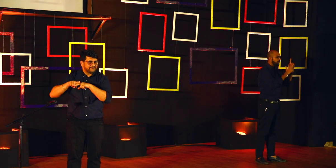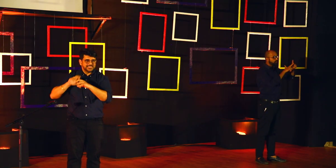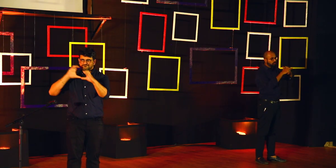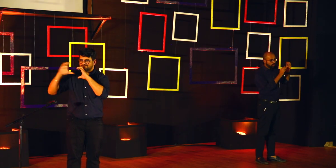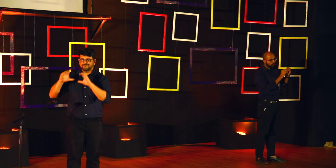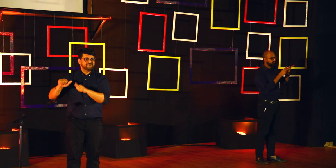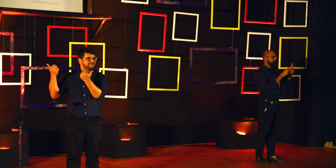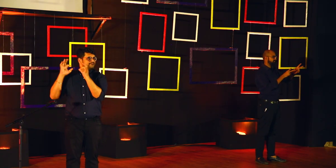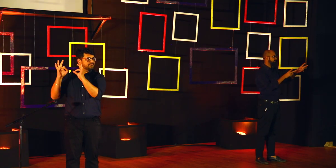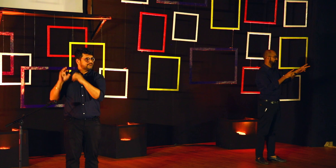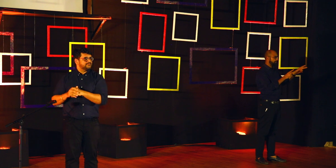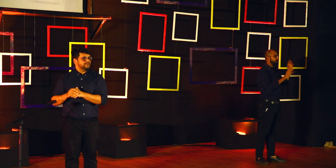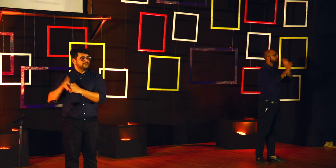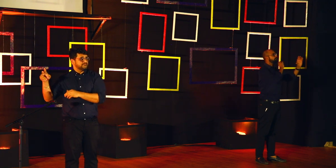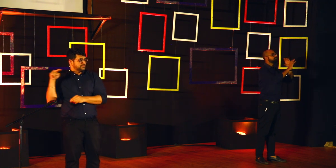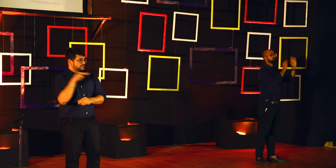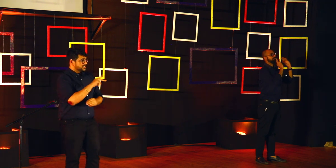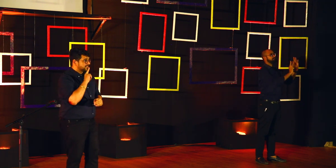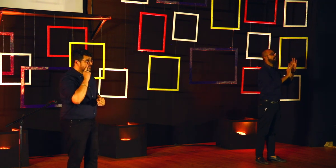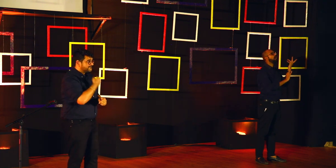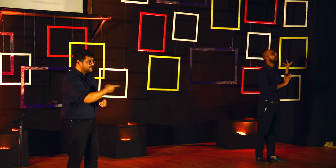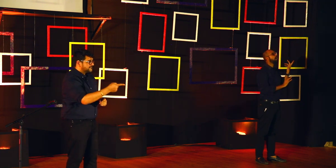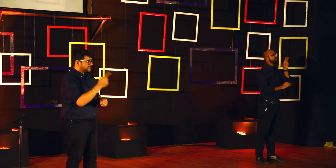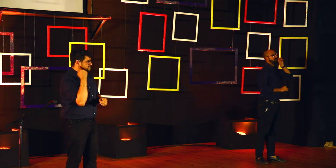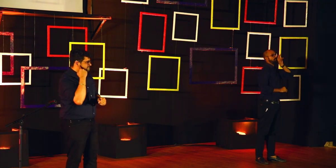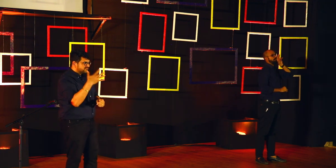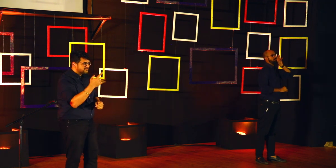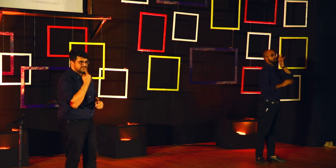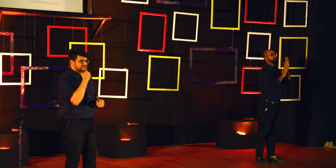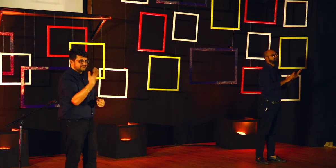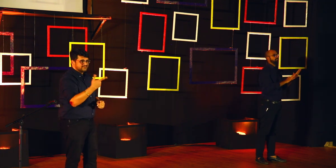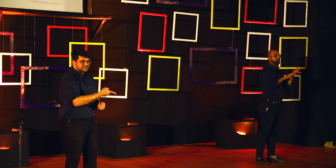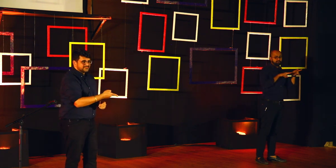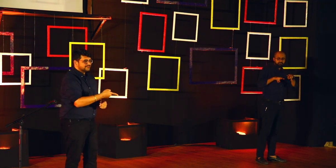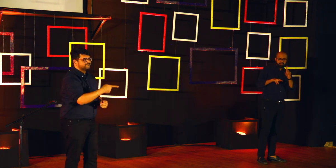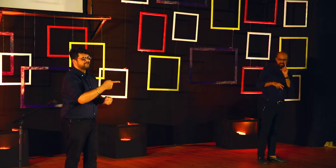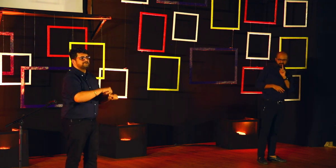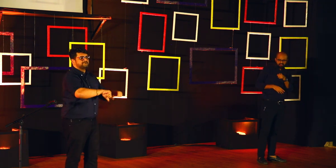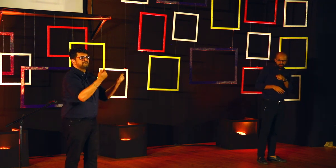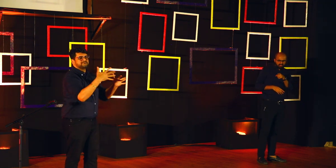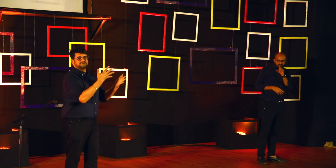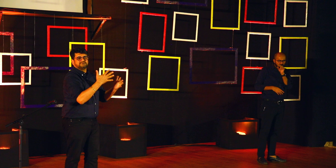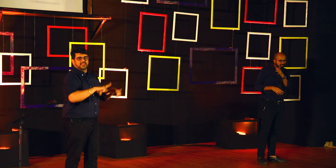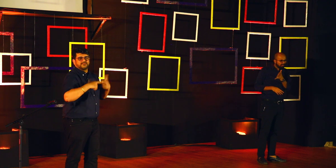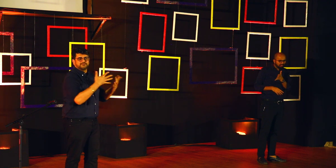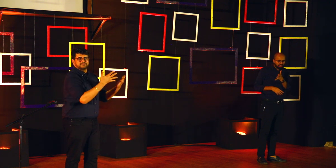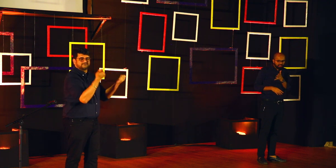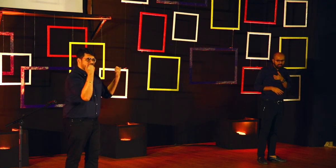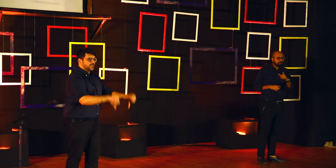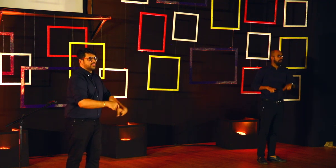speak and to communicate with their family and school and their jobs, they are successful. But when they think there is a deaf person who cannot hear or speak, they think this